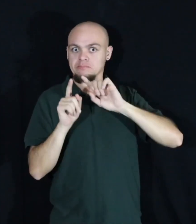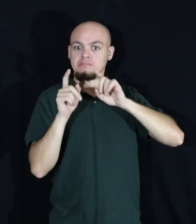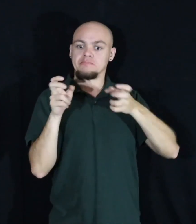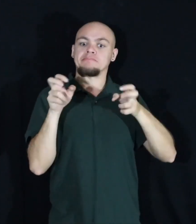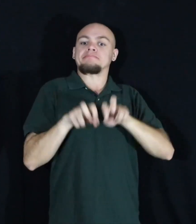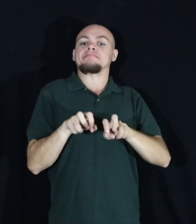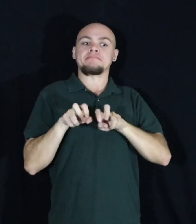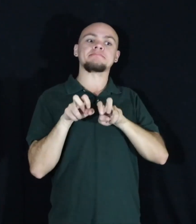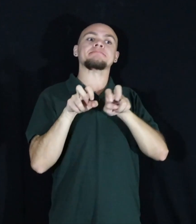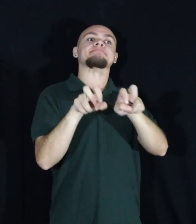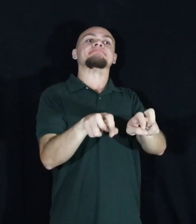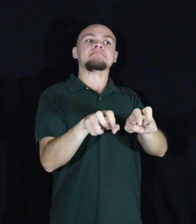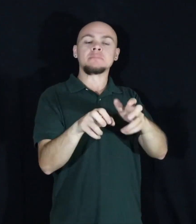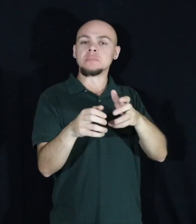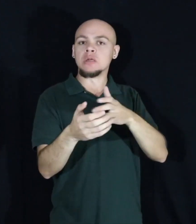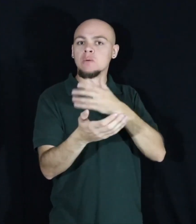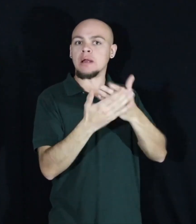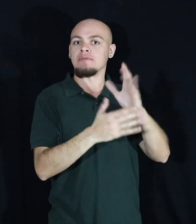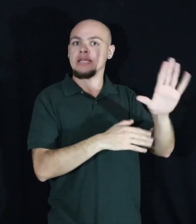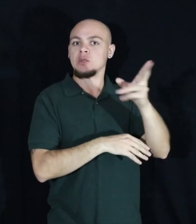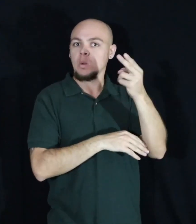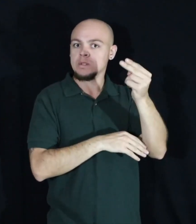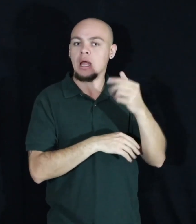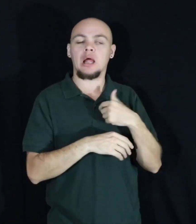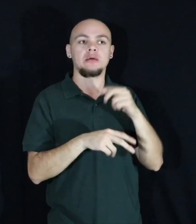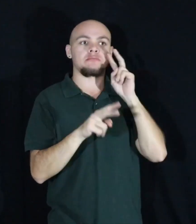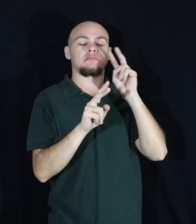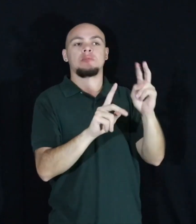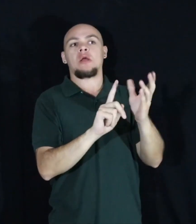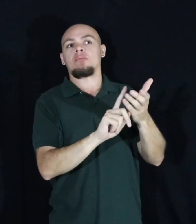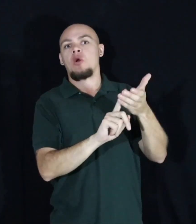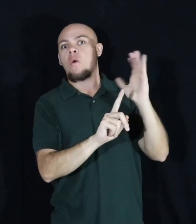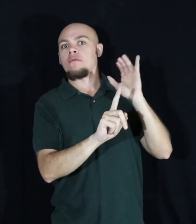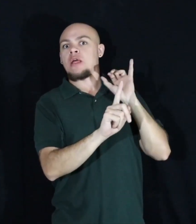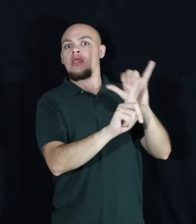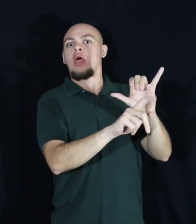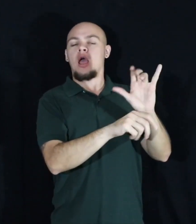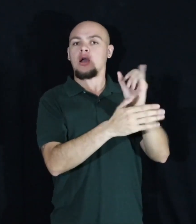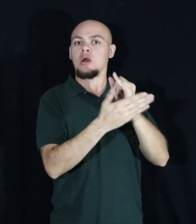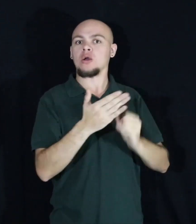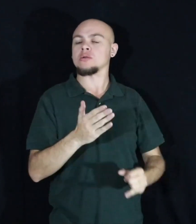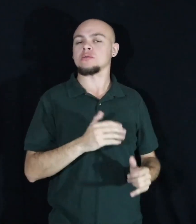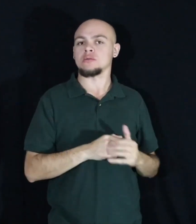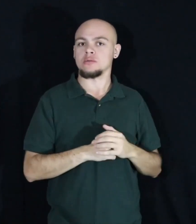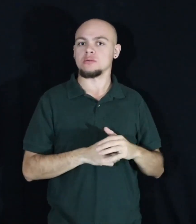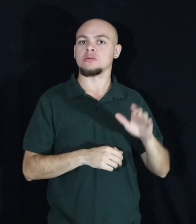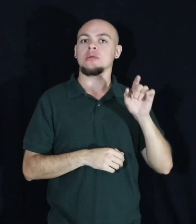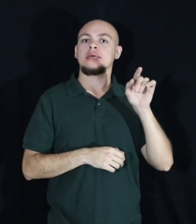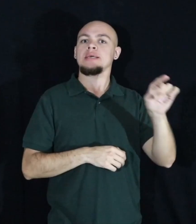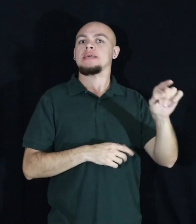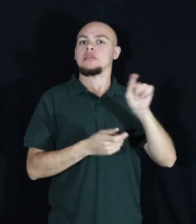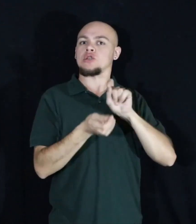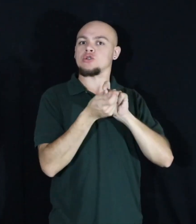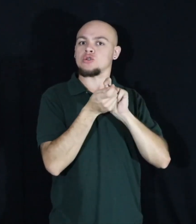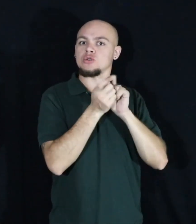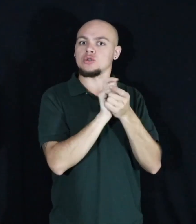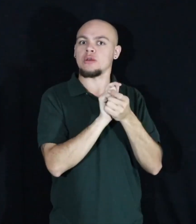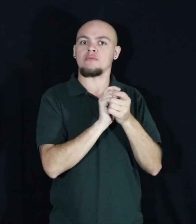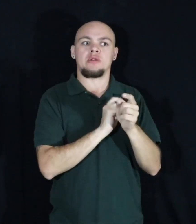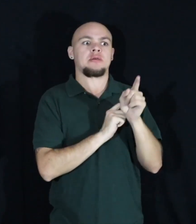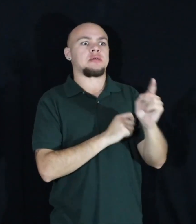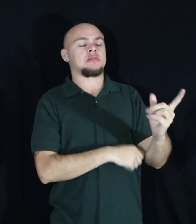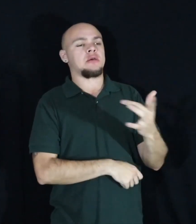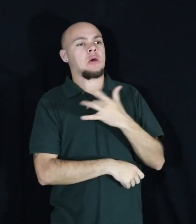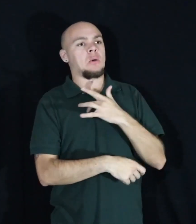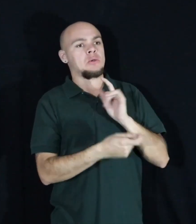his hotel room, and I saw him unveil it. And I saw his shift. What shifted him?